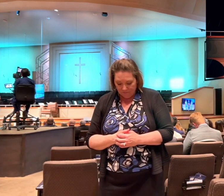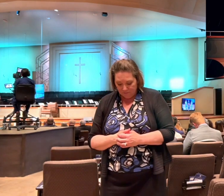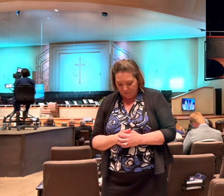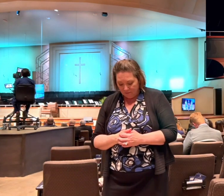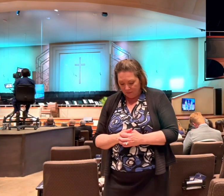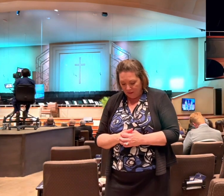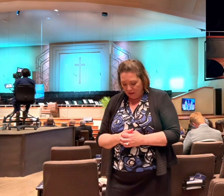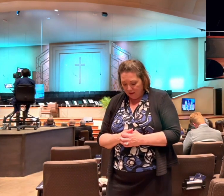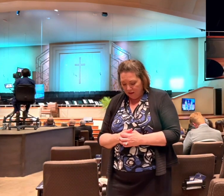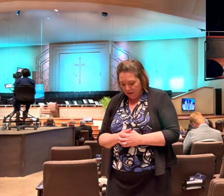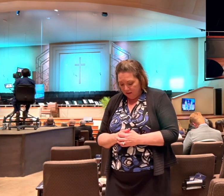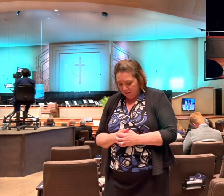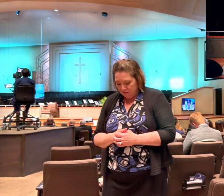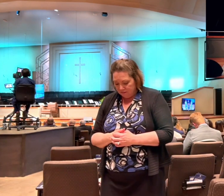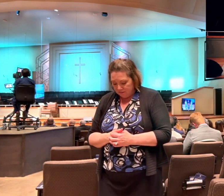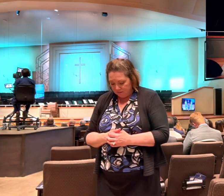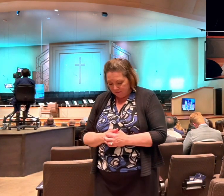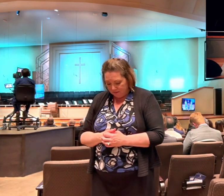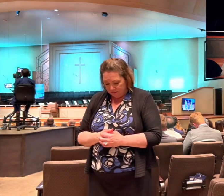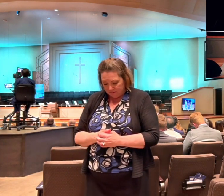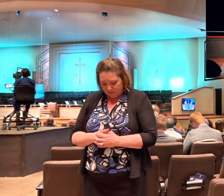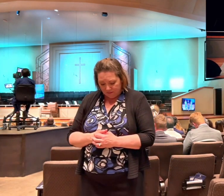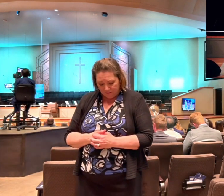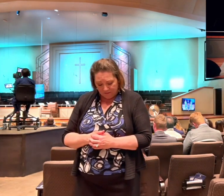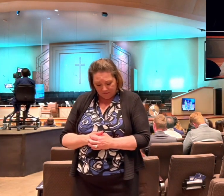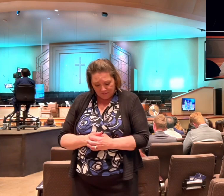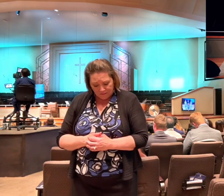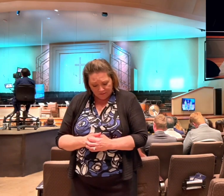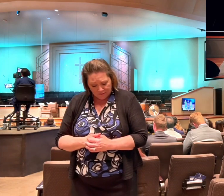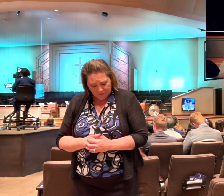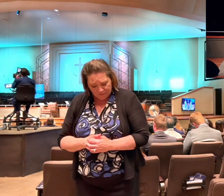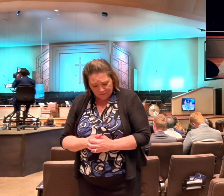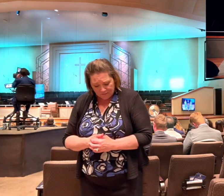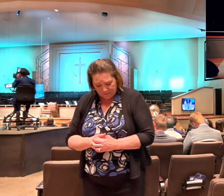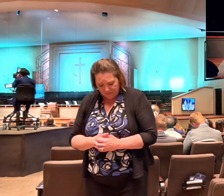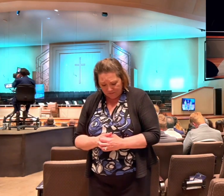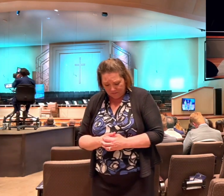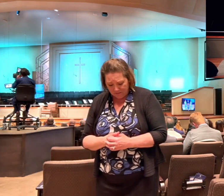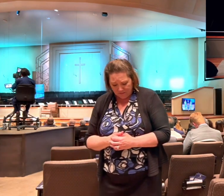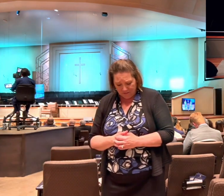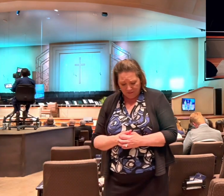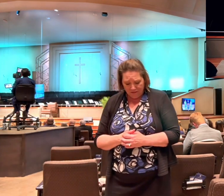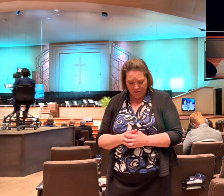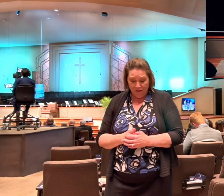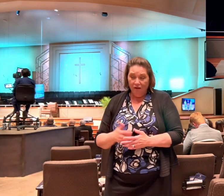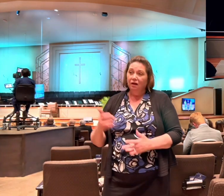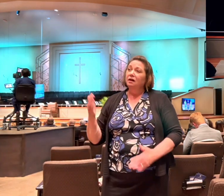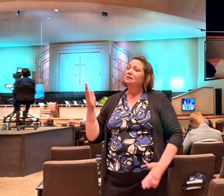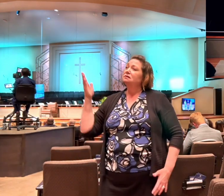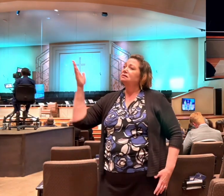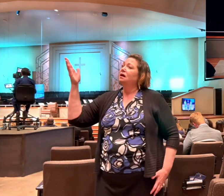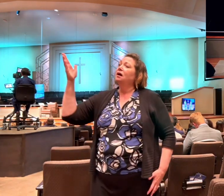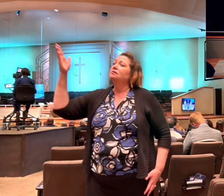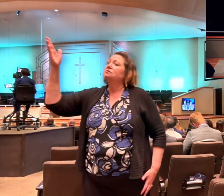One day, voices that lie will all be